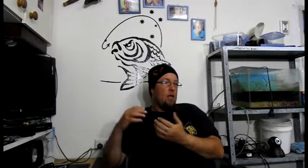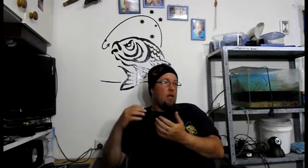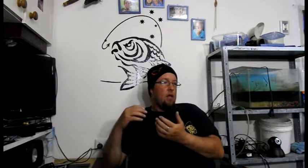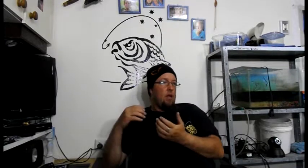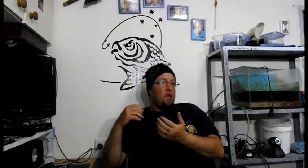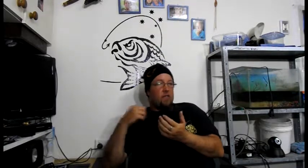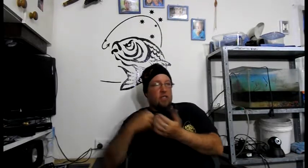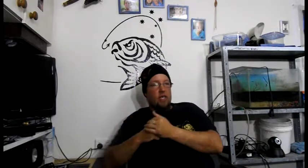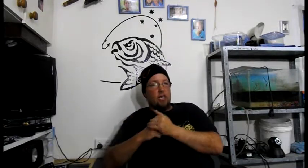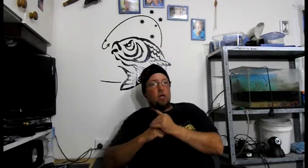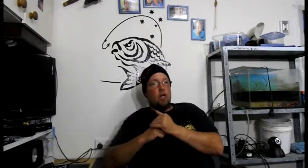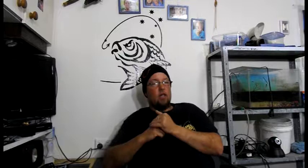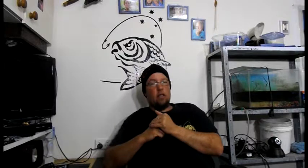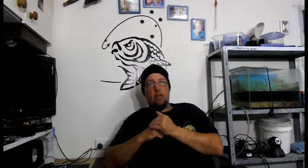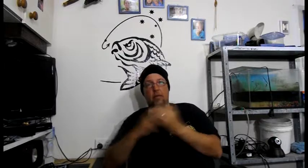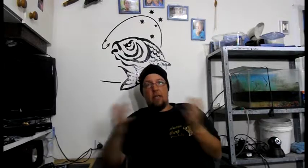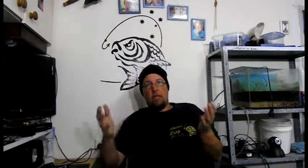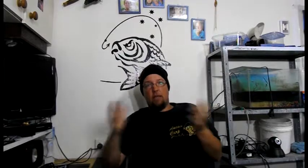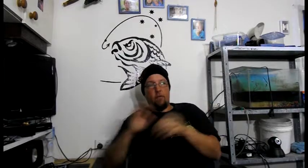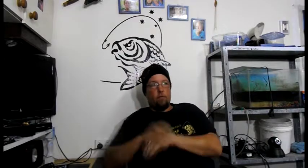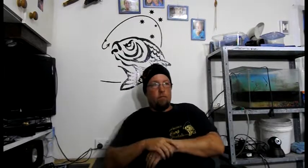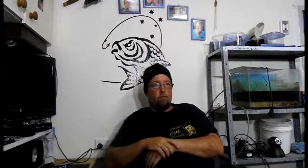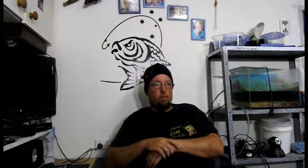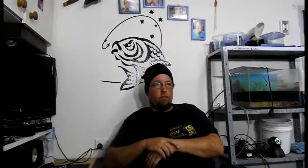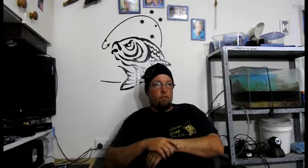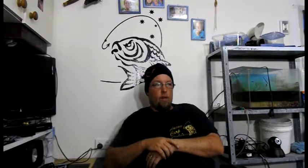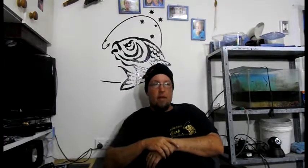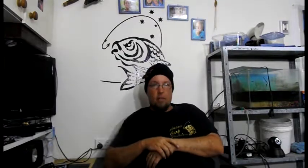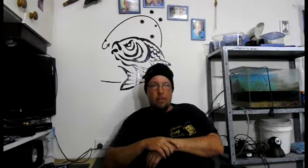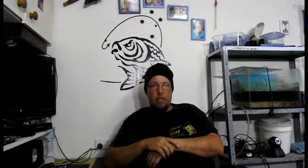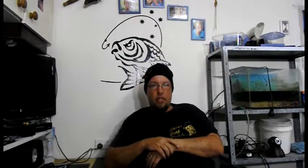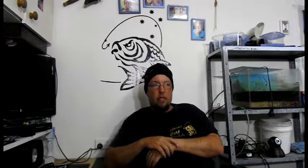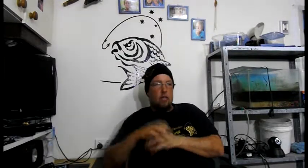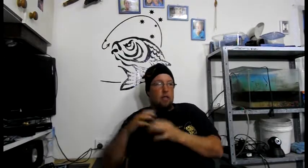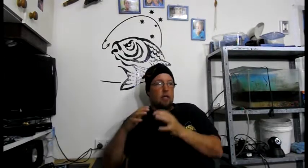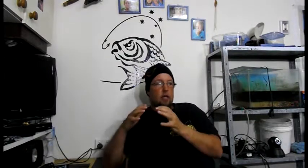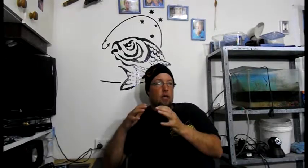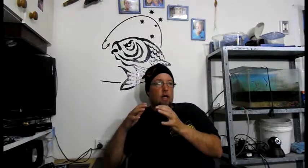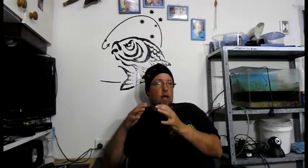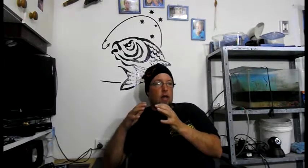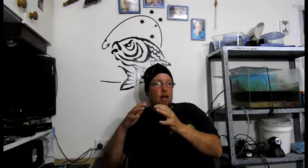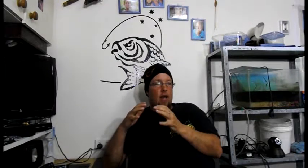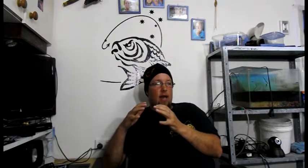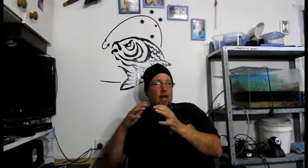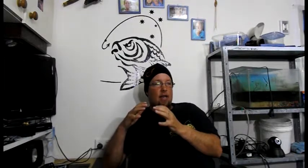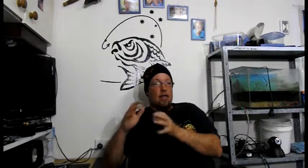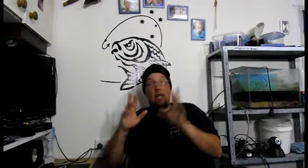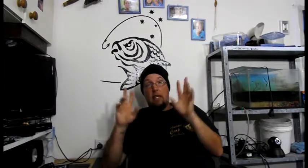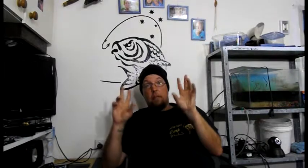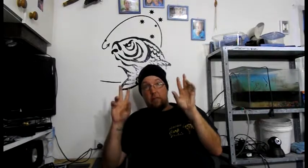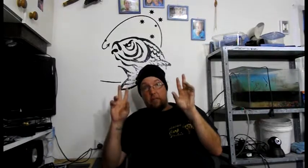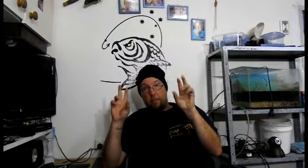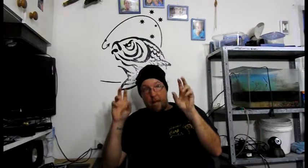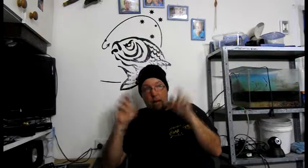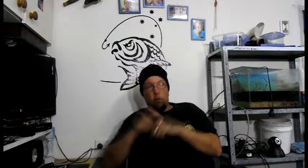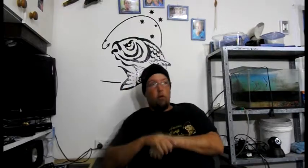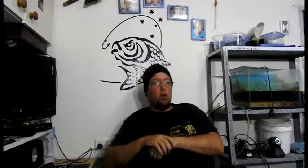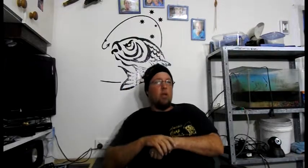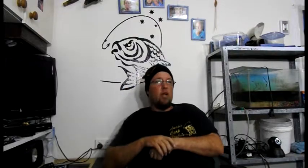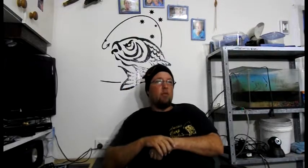If it's killing. 20 to 30 percent. Other species. And they're saying. It's because of. Bad water quality. Water